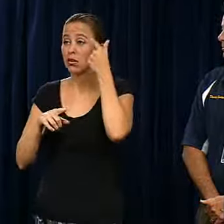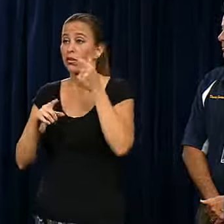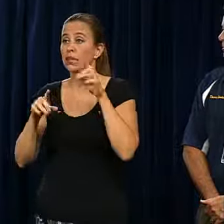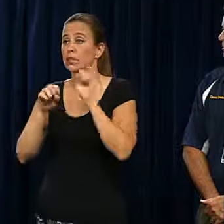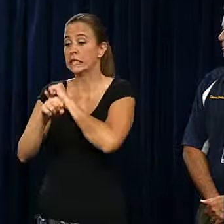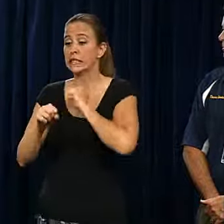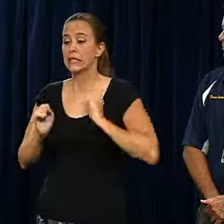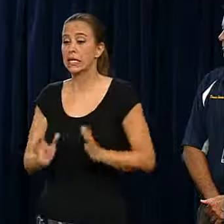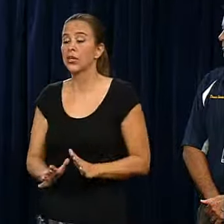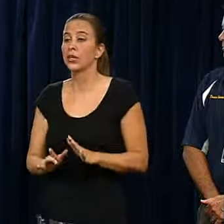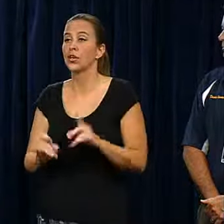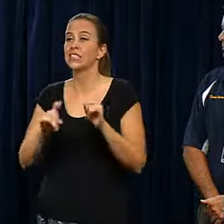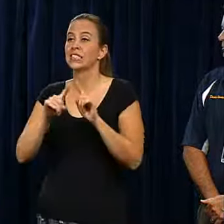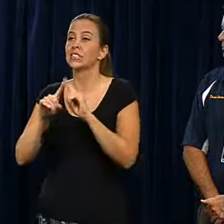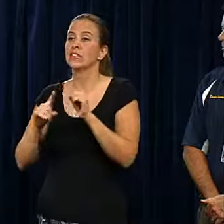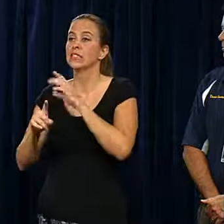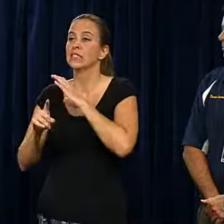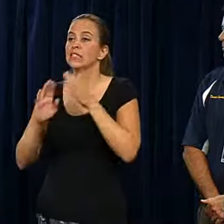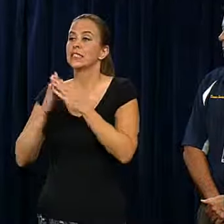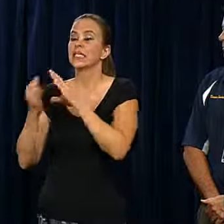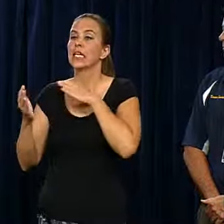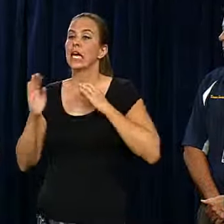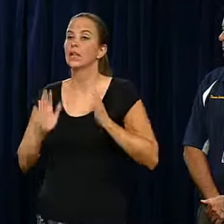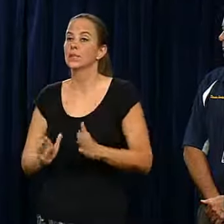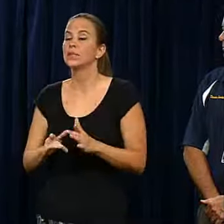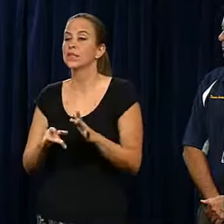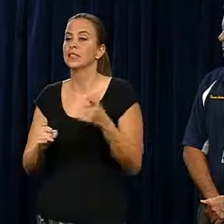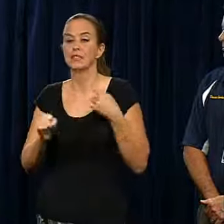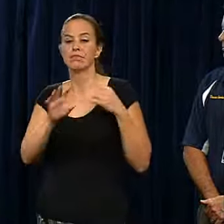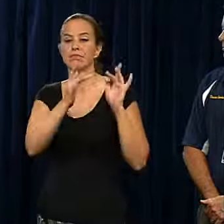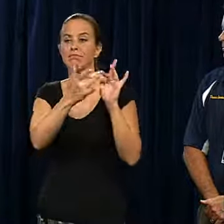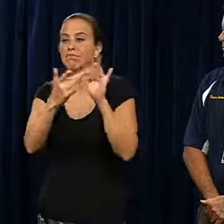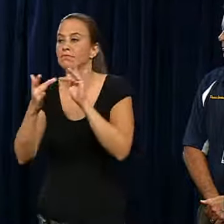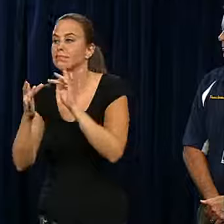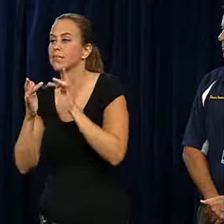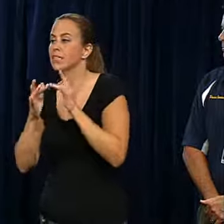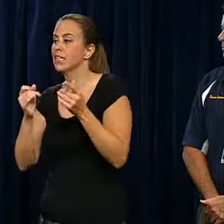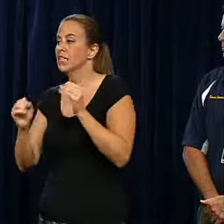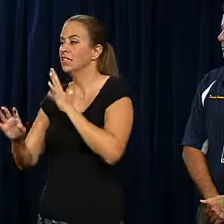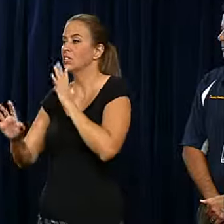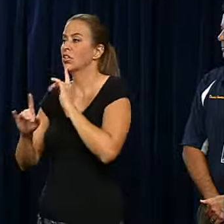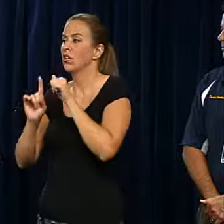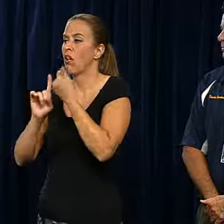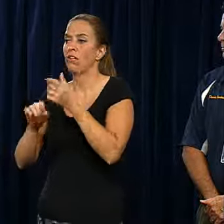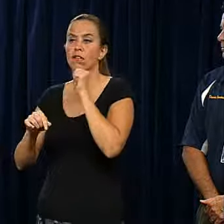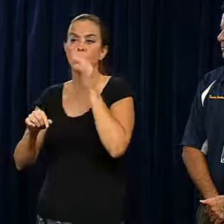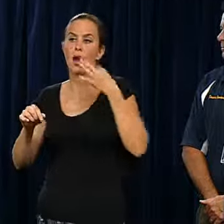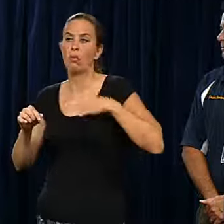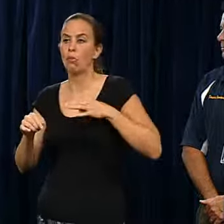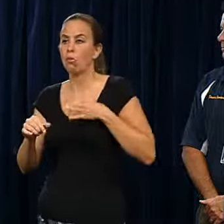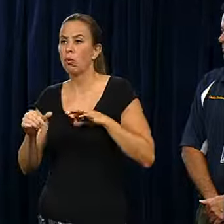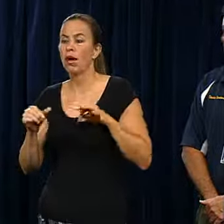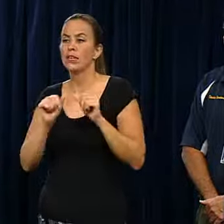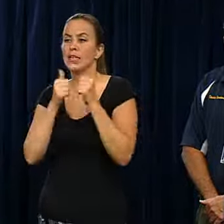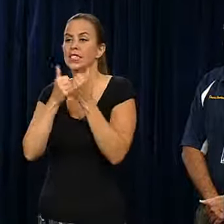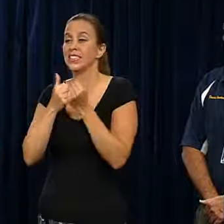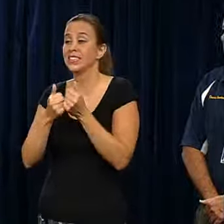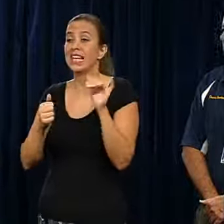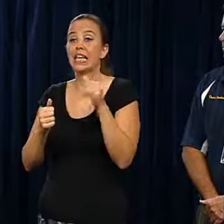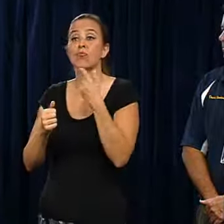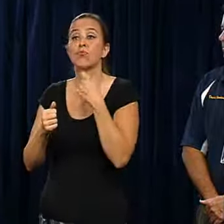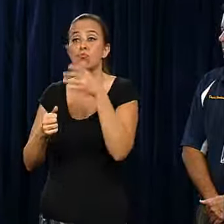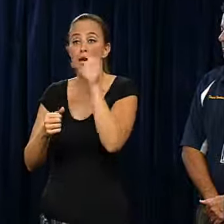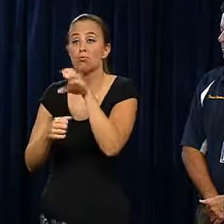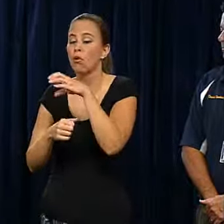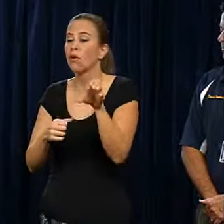Senator Nelson and City Council and really getting out there with all the not-for-profits, you know, the Red Cross worked hard. So it was